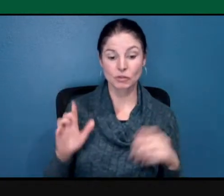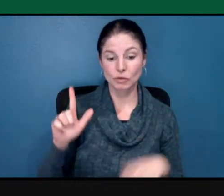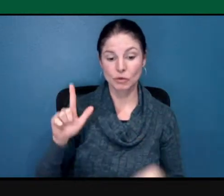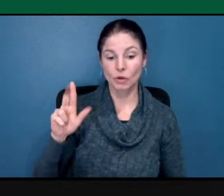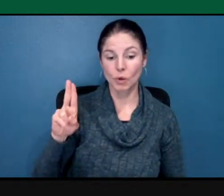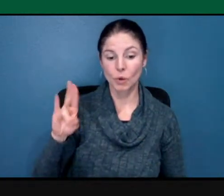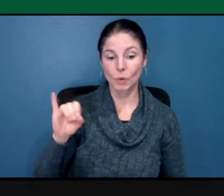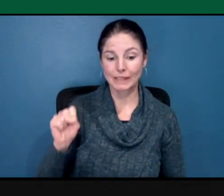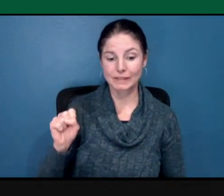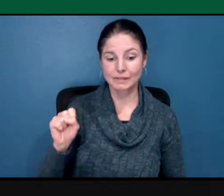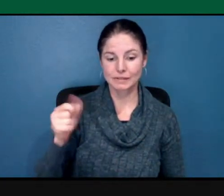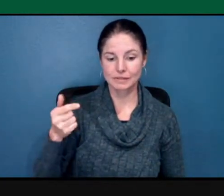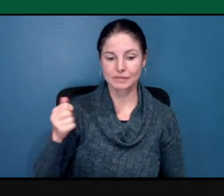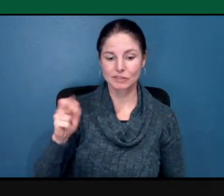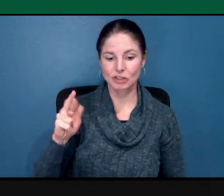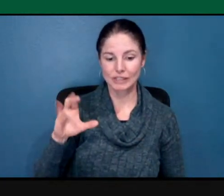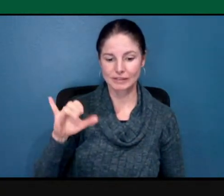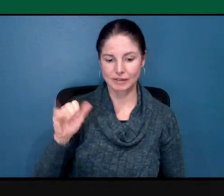Garcia.